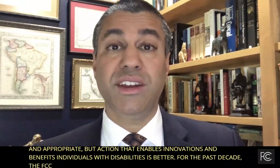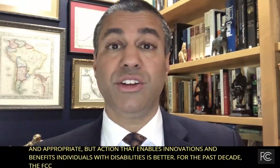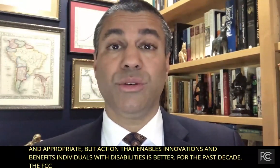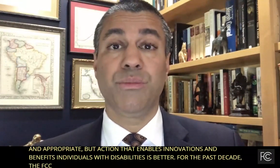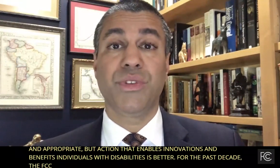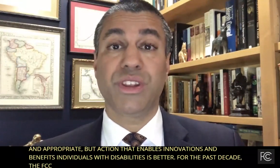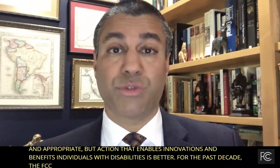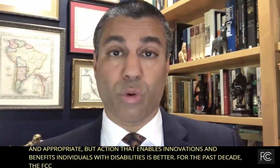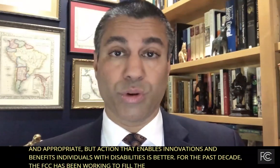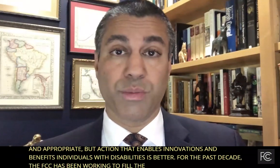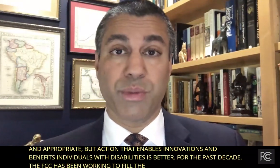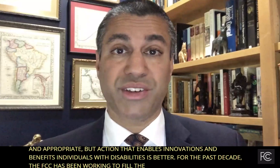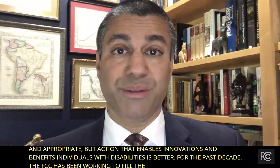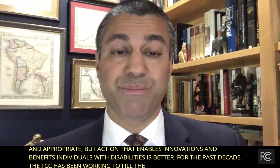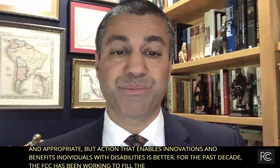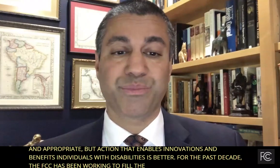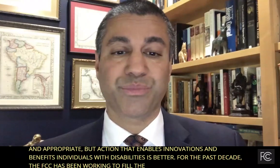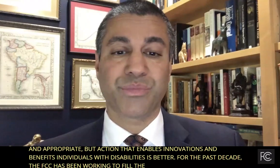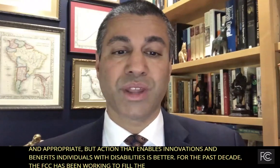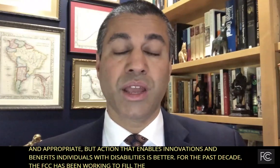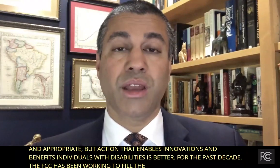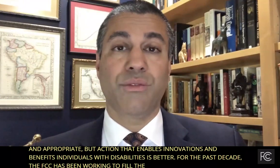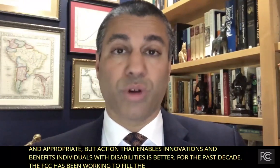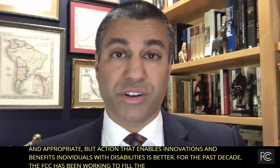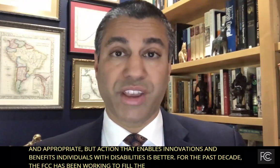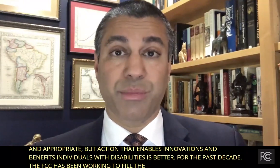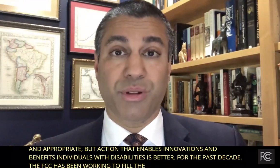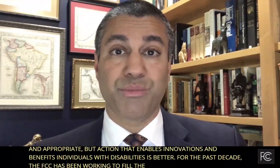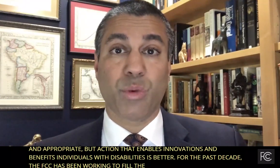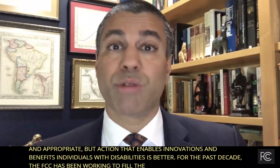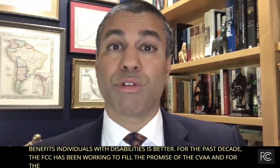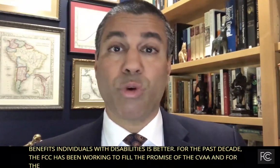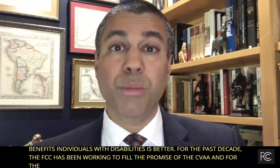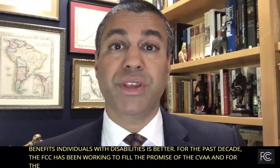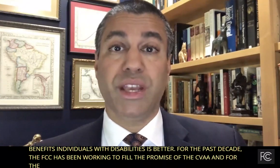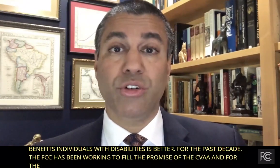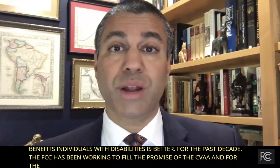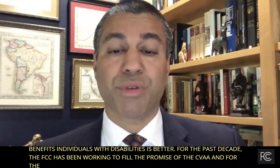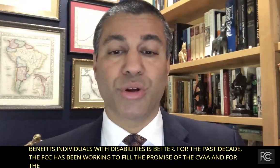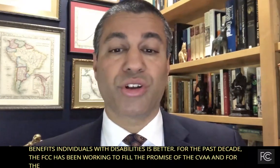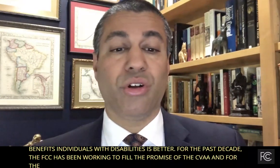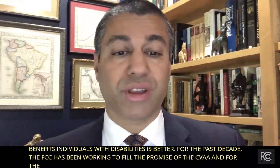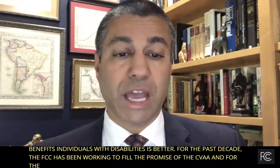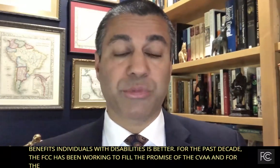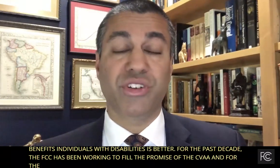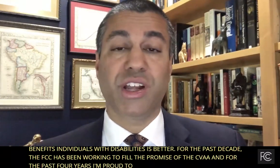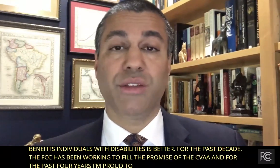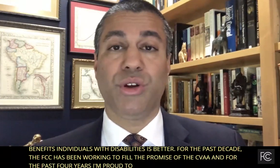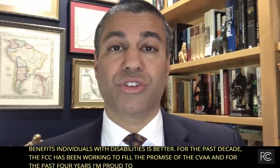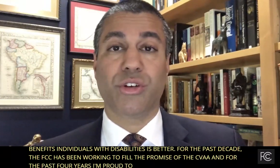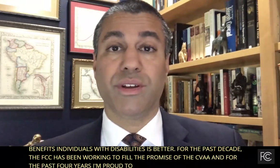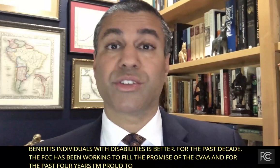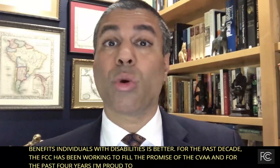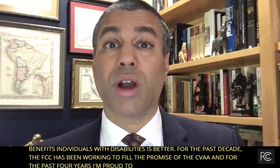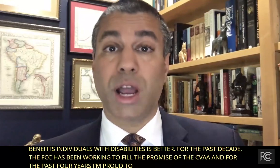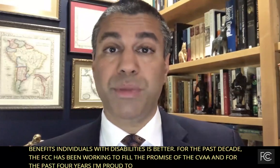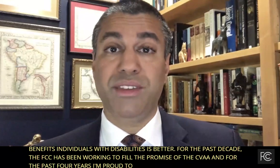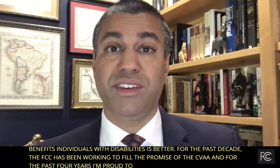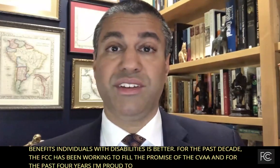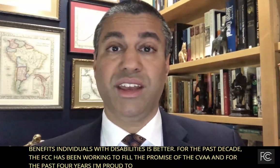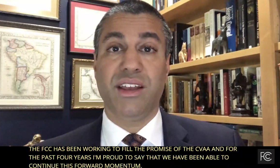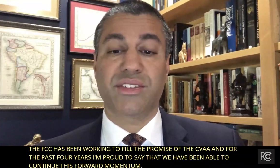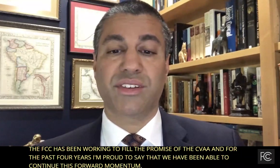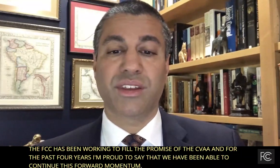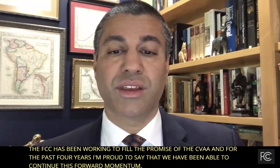able to continue this forward momentum. For example, we reformed the Internet Protocol Caption Telephone Service, or